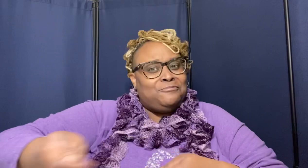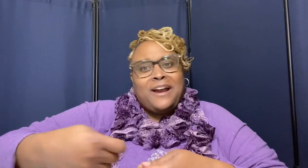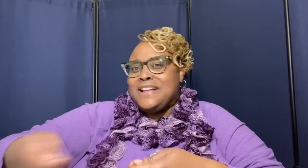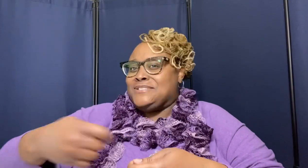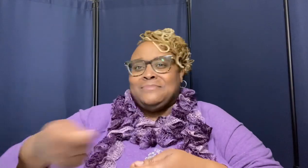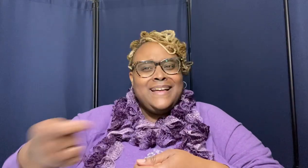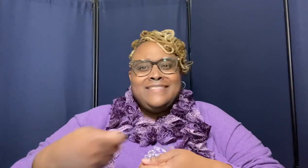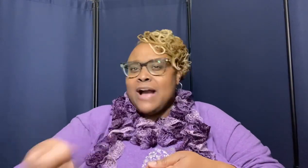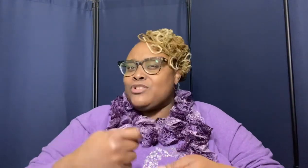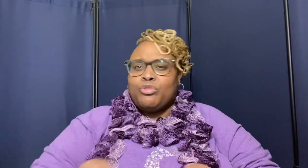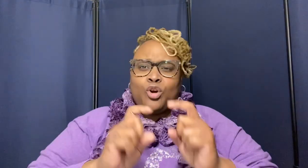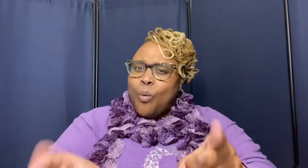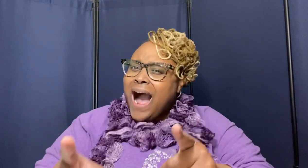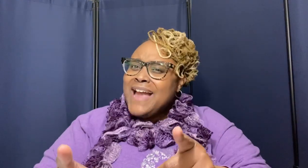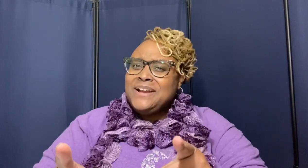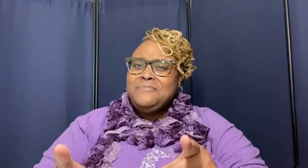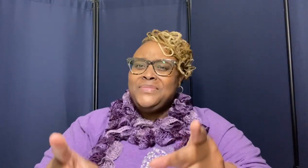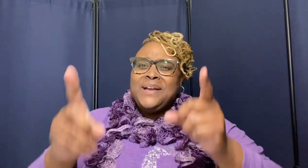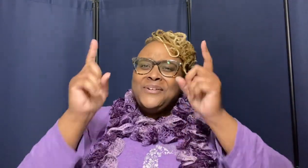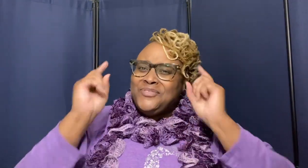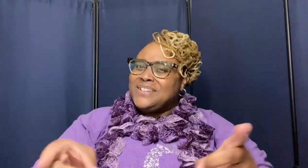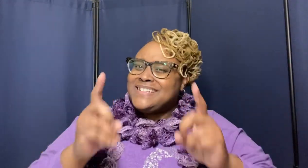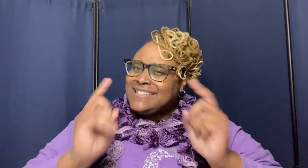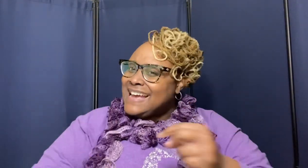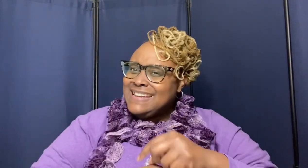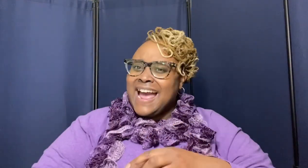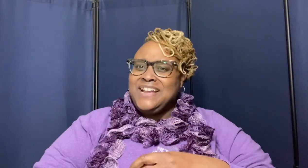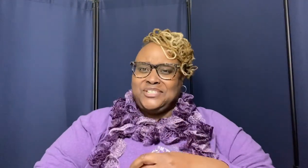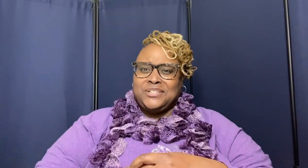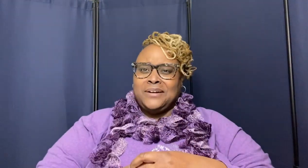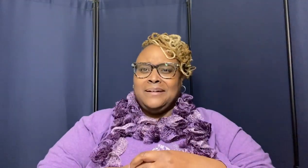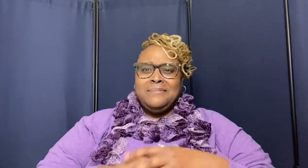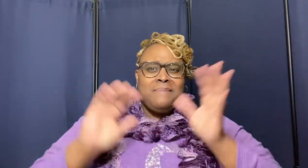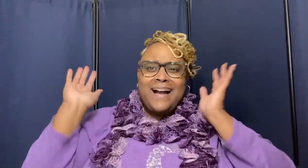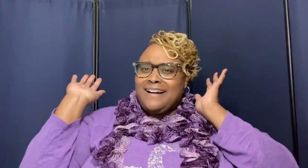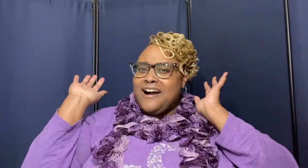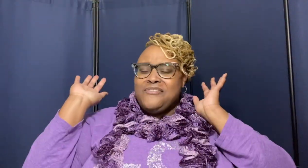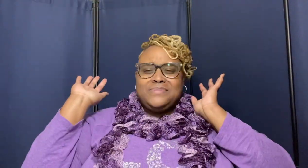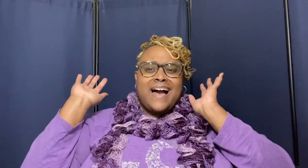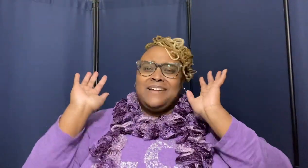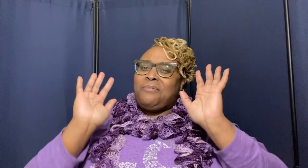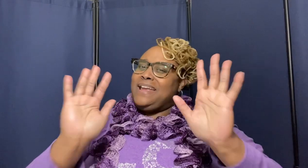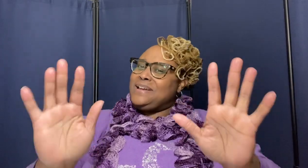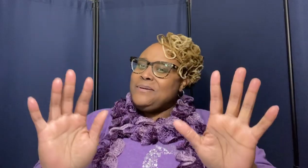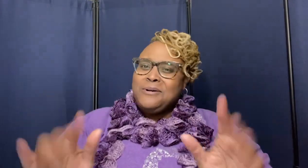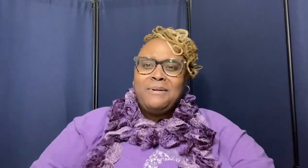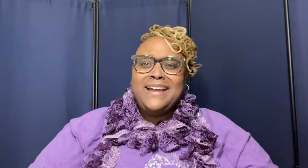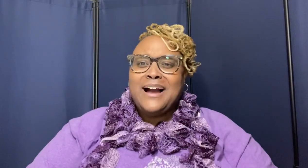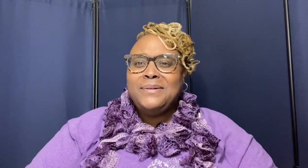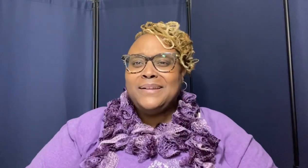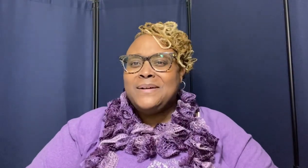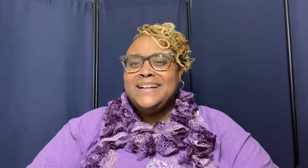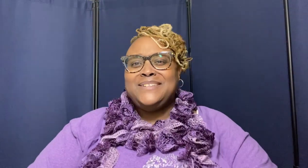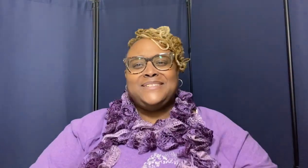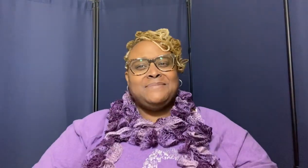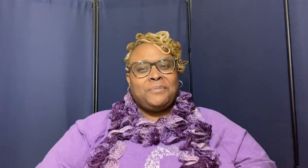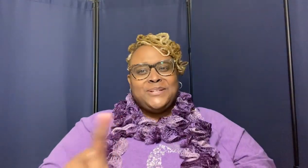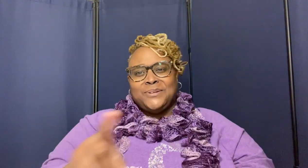ransom that was required for the sin nature my god from zion we could we come here to preach no